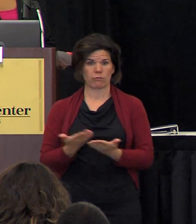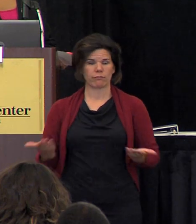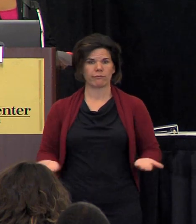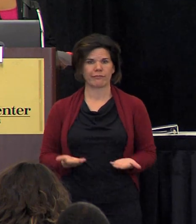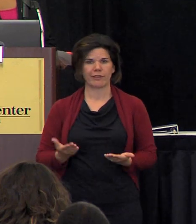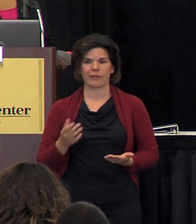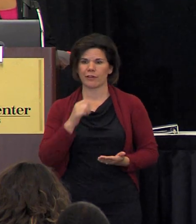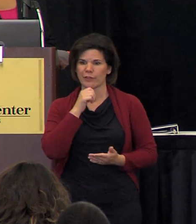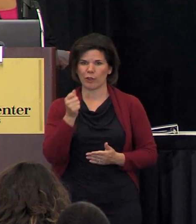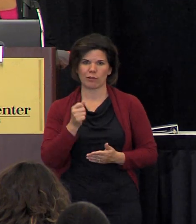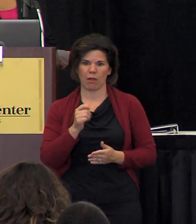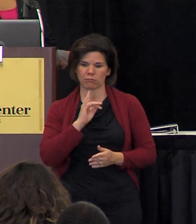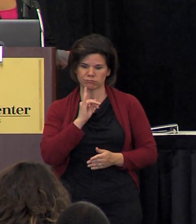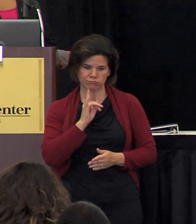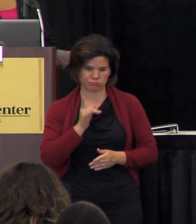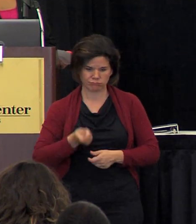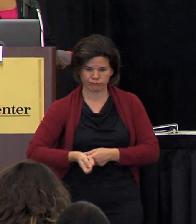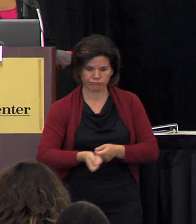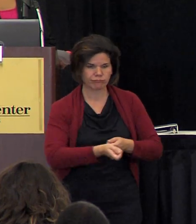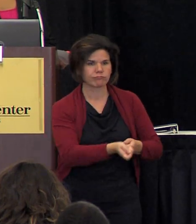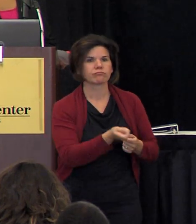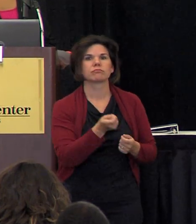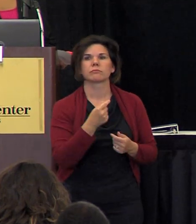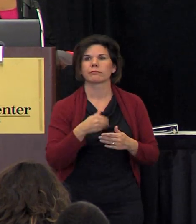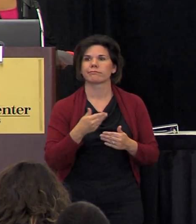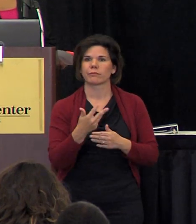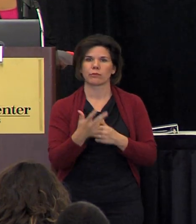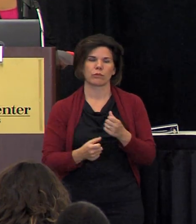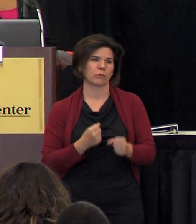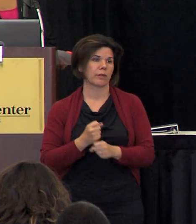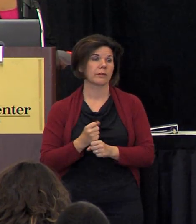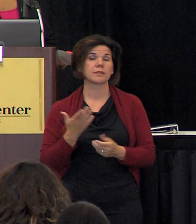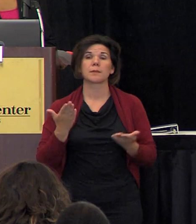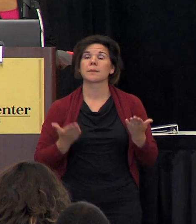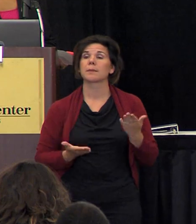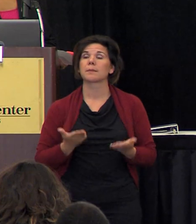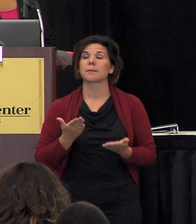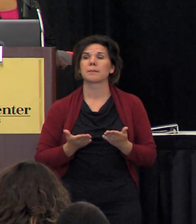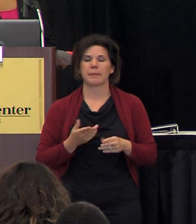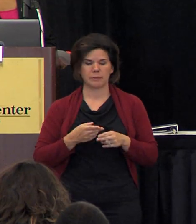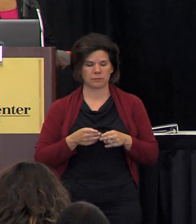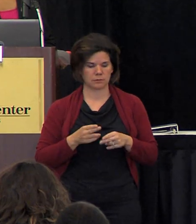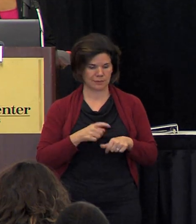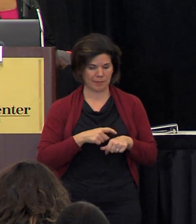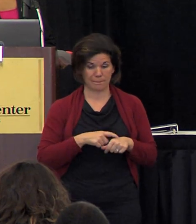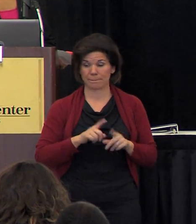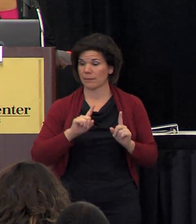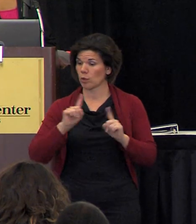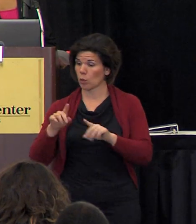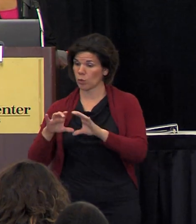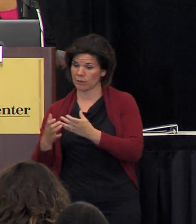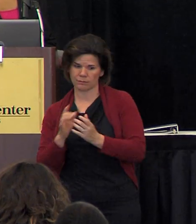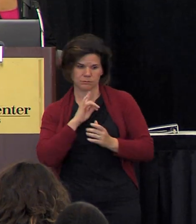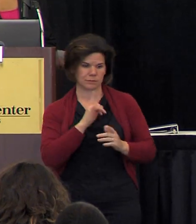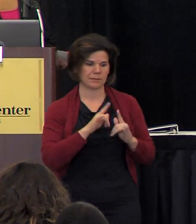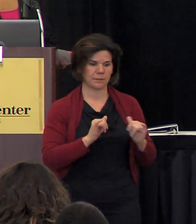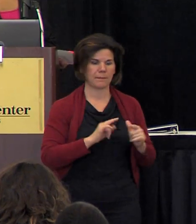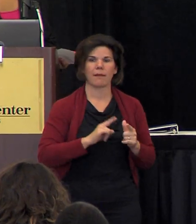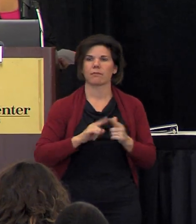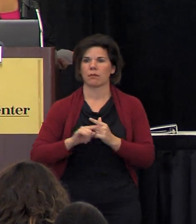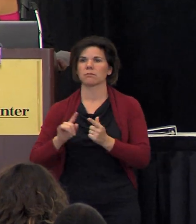you know pushing a broom um um you know for the next three years maybe they're pushing a broom and going to classes to get licensed